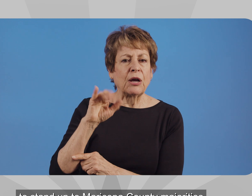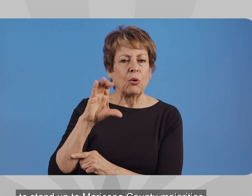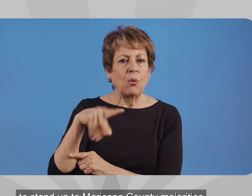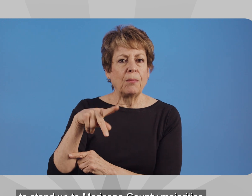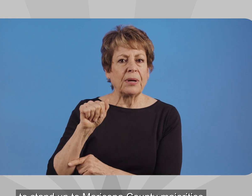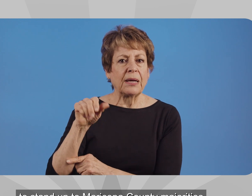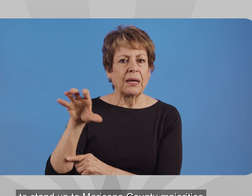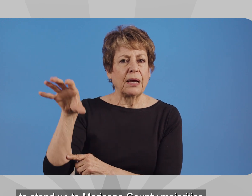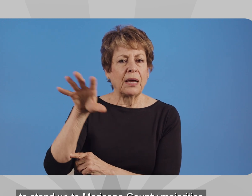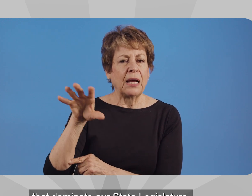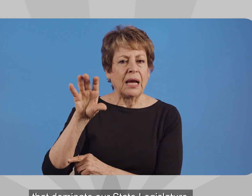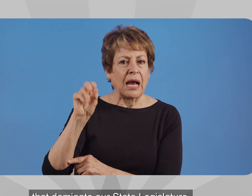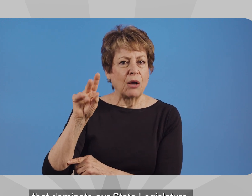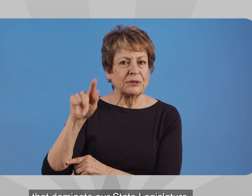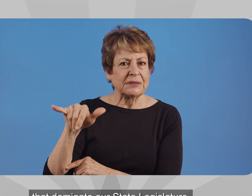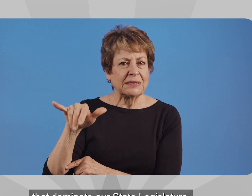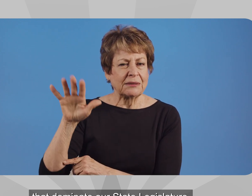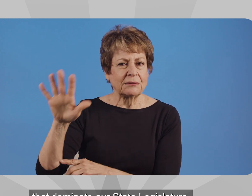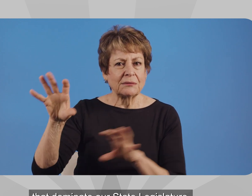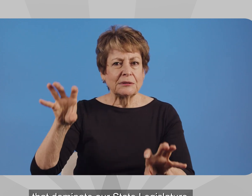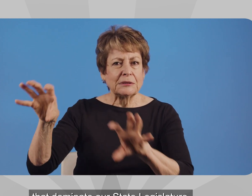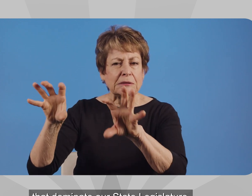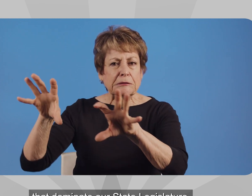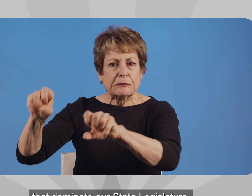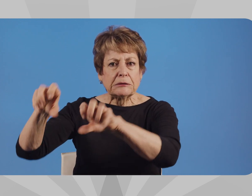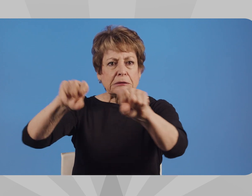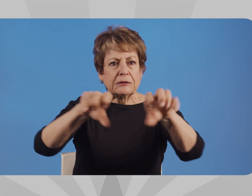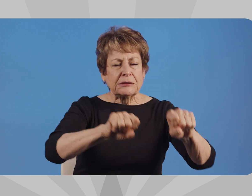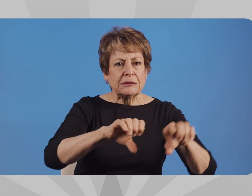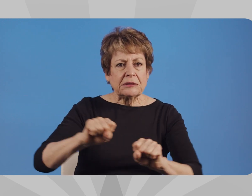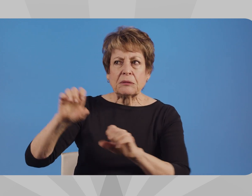Maricopa County majorities that dominate our state legislature.